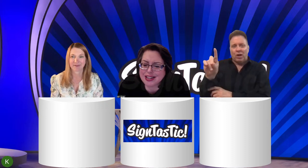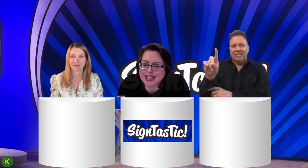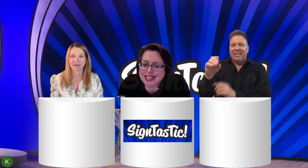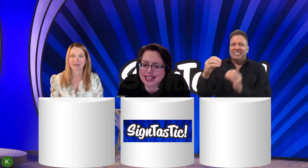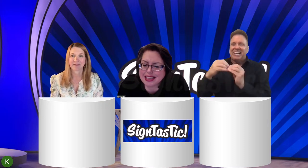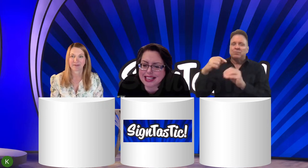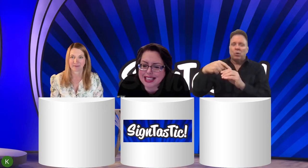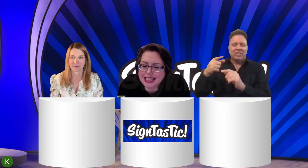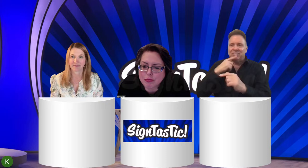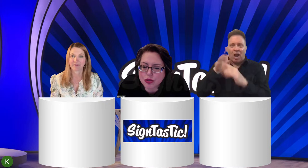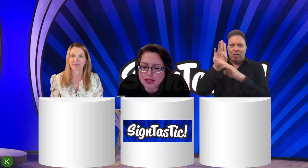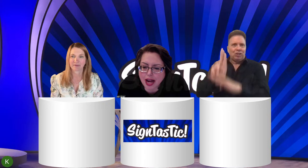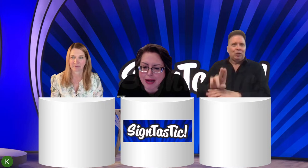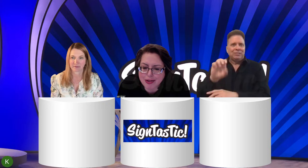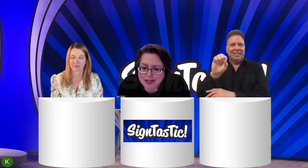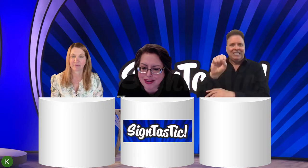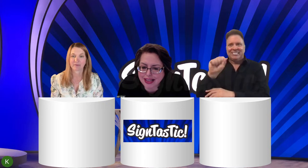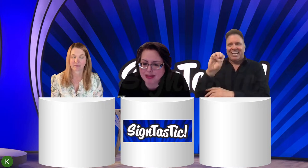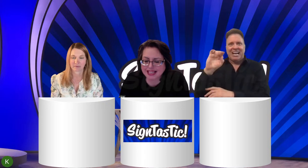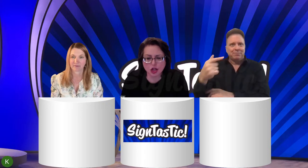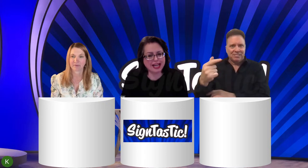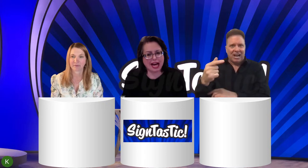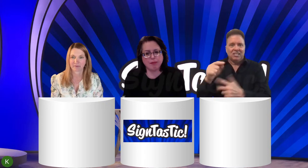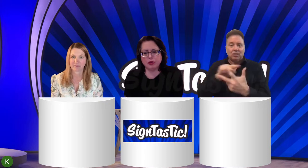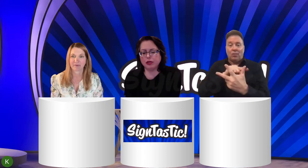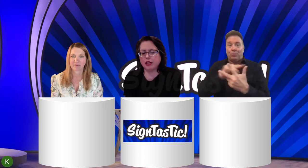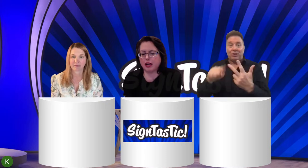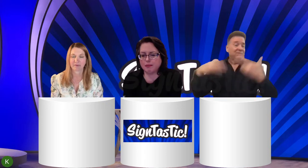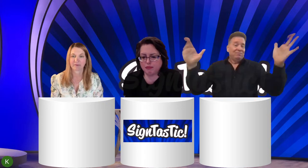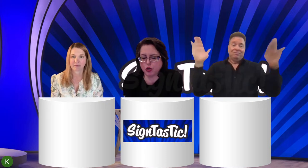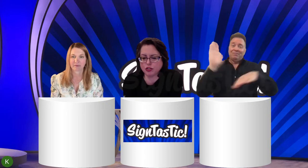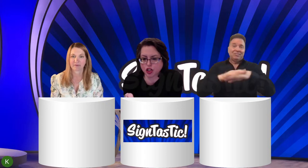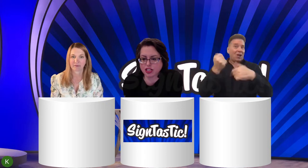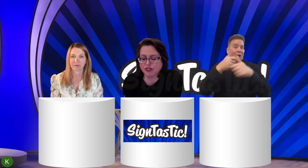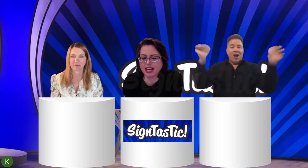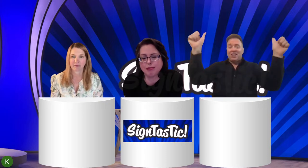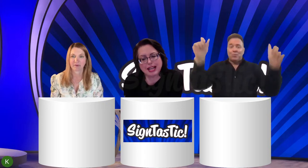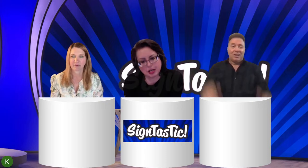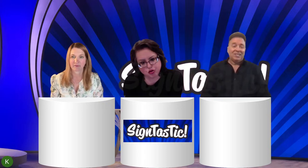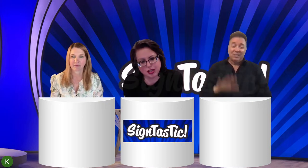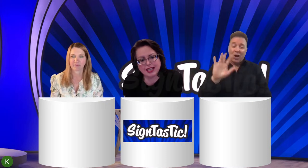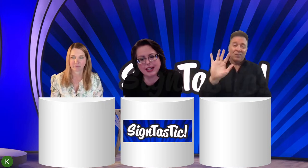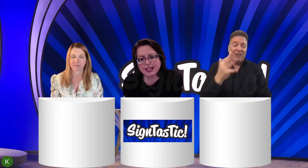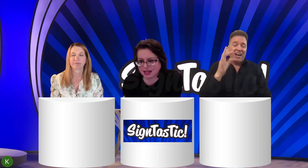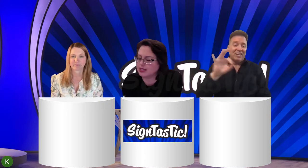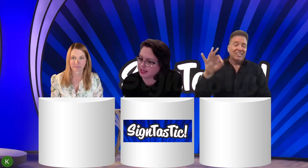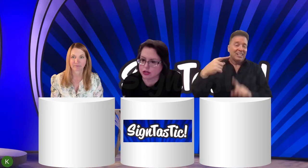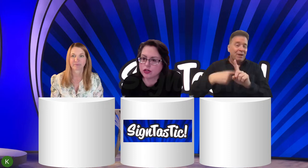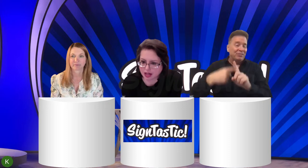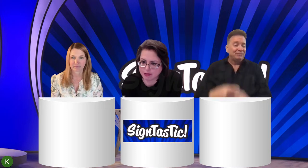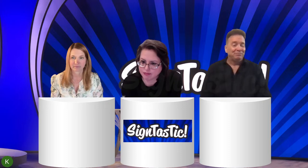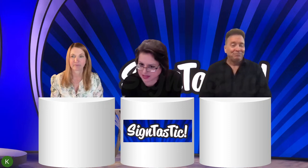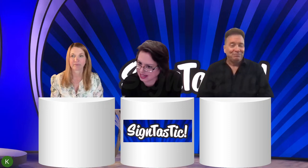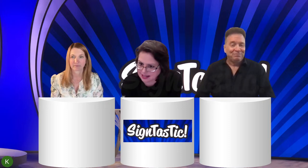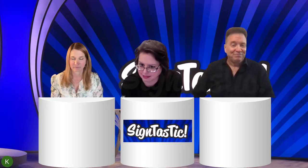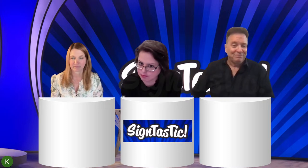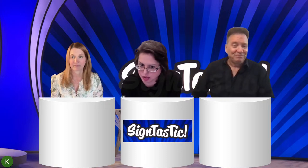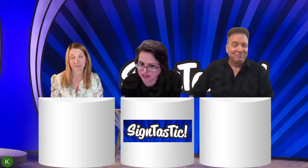there is a little more time they're developing. It's on Apple phones just fine. But Android is still getting perfect.